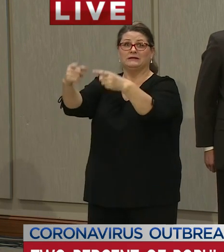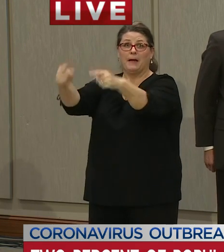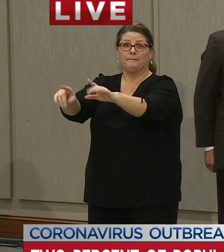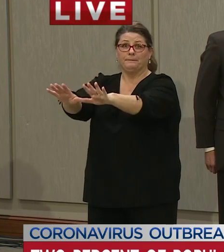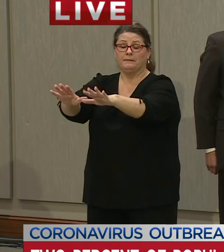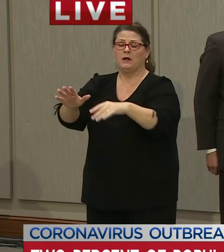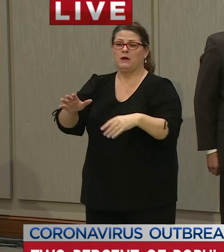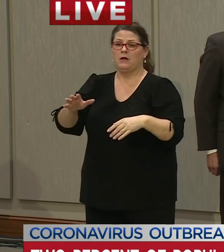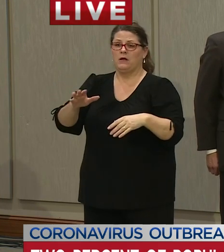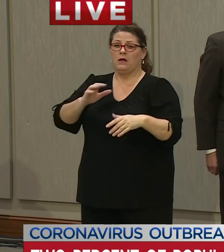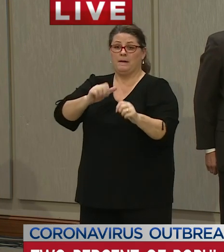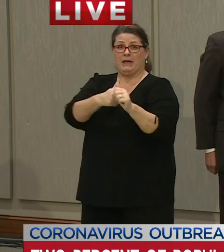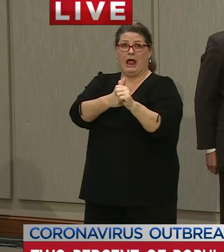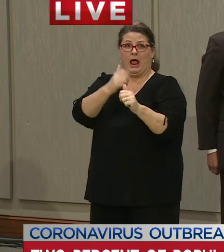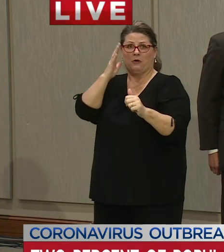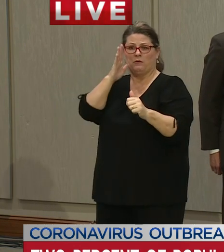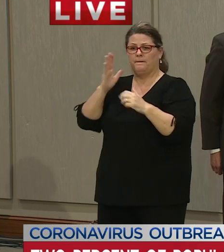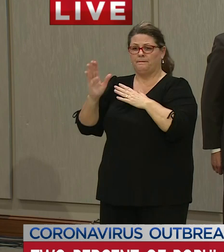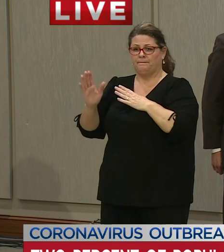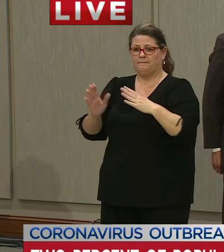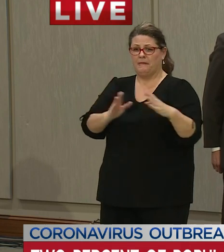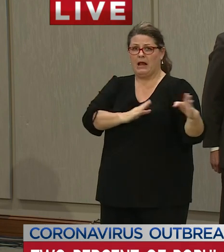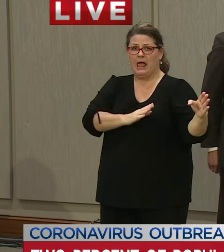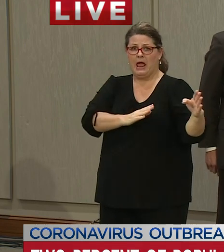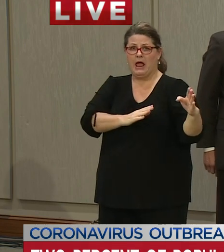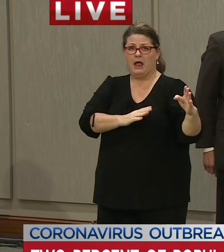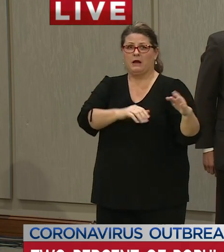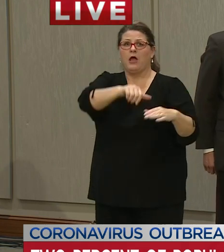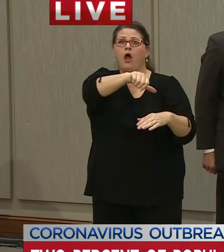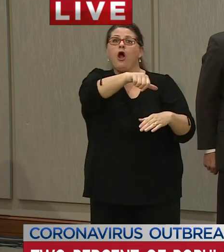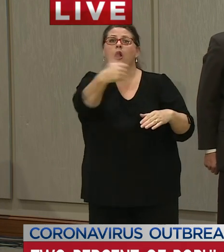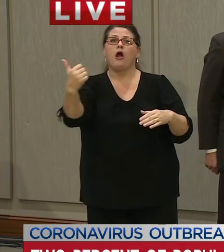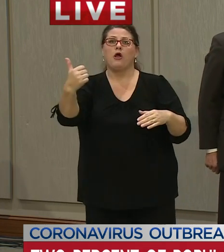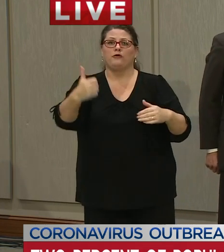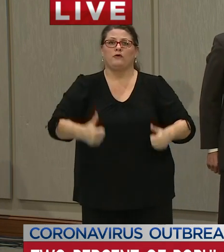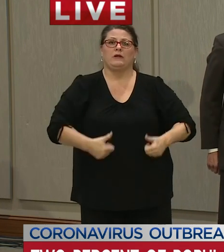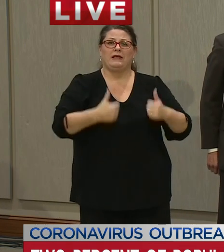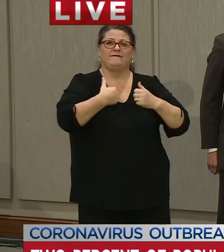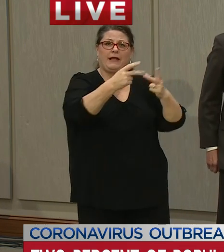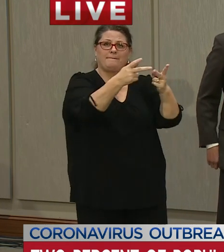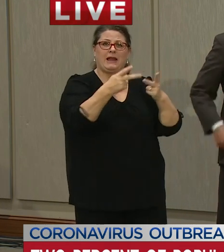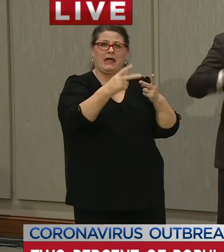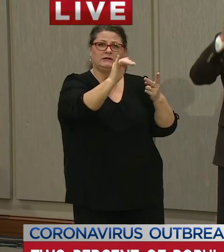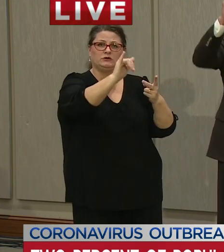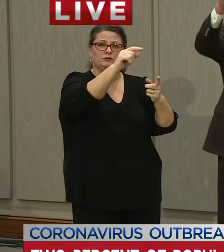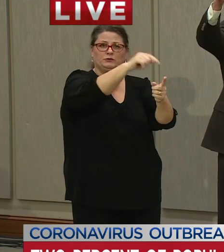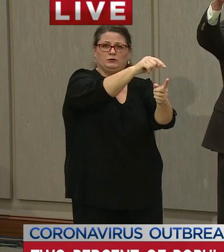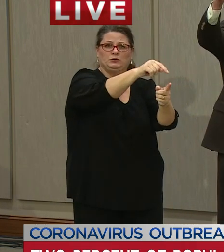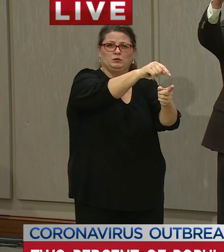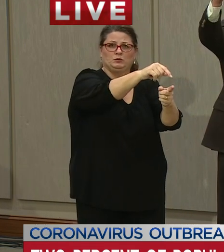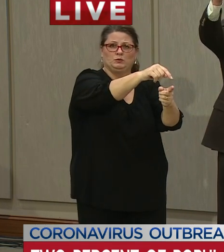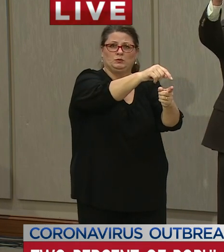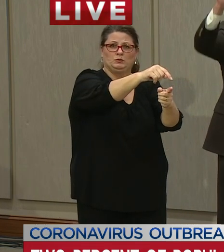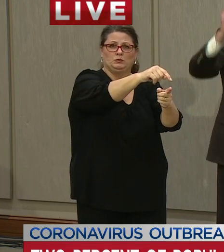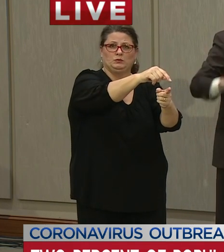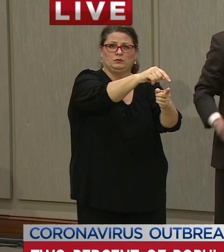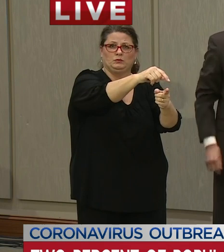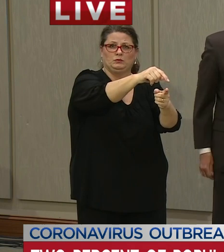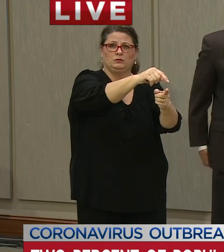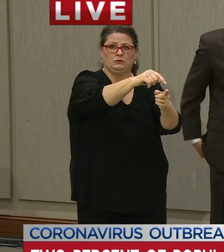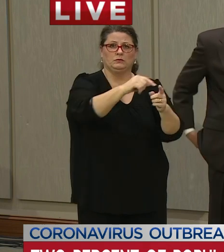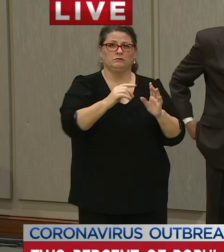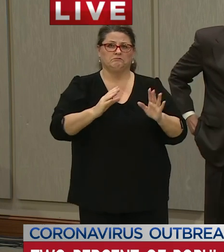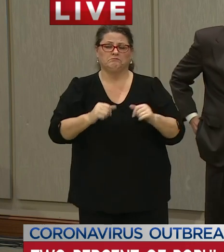we will be planning testing um in other congregate living facilities too so not yeah in the back